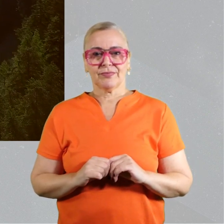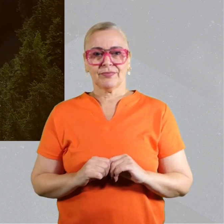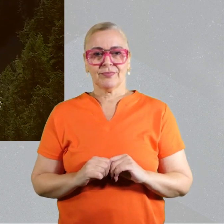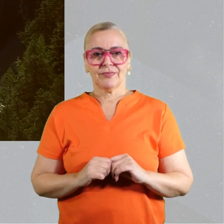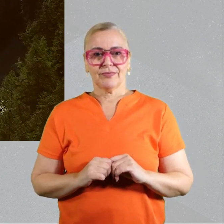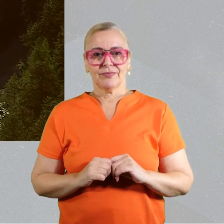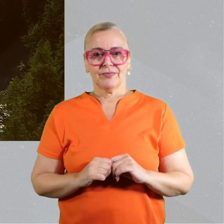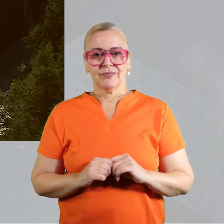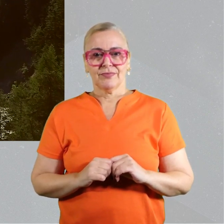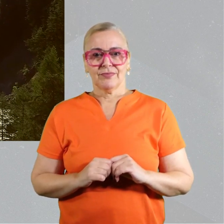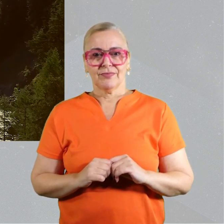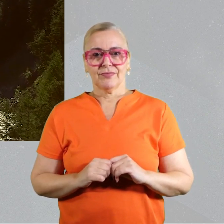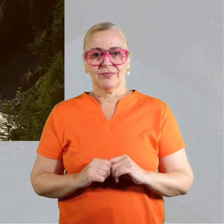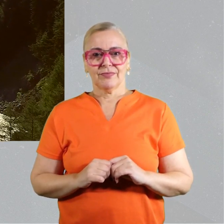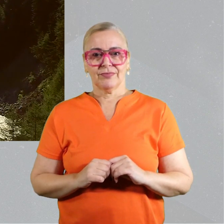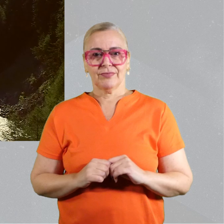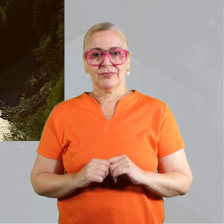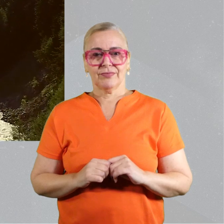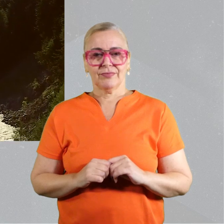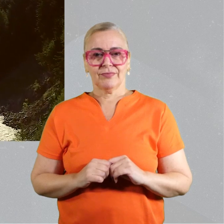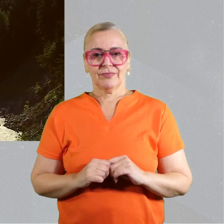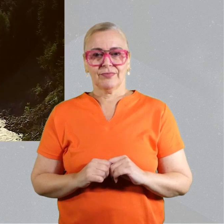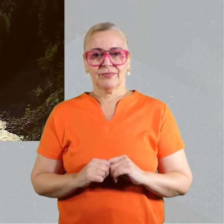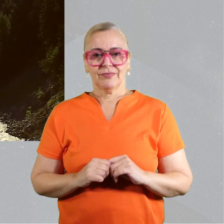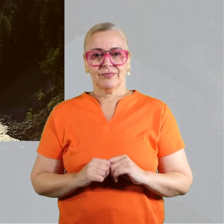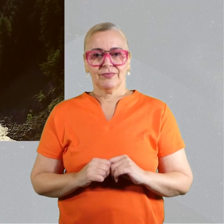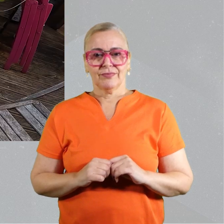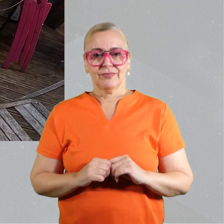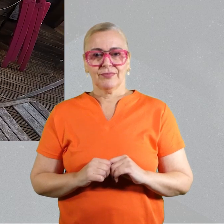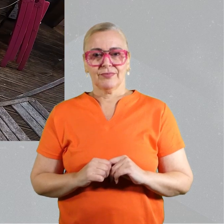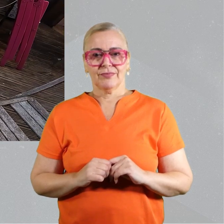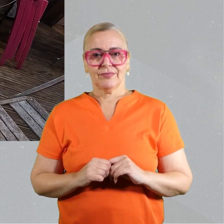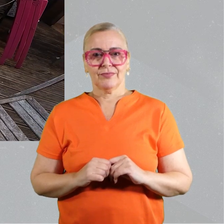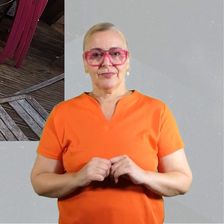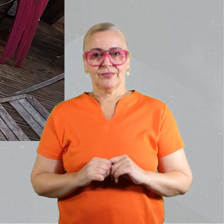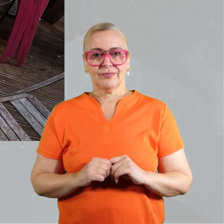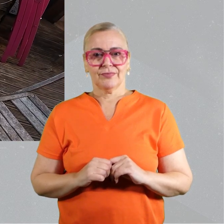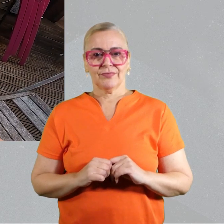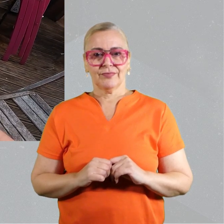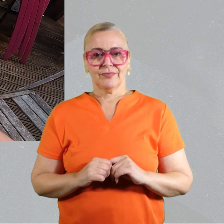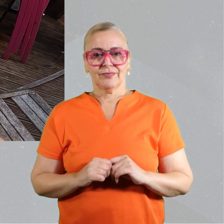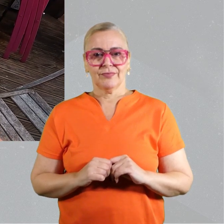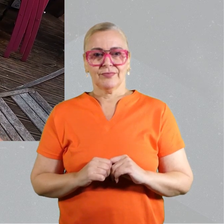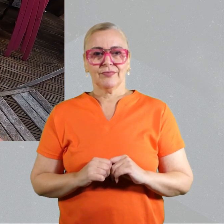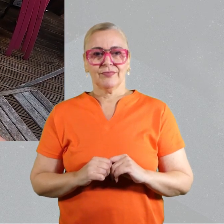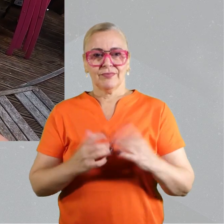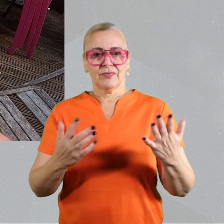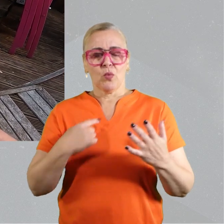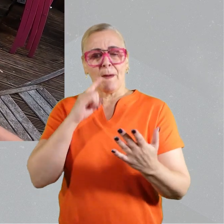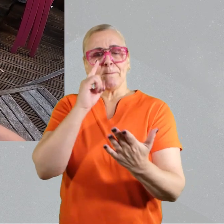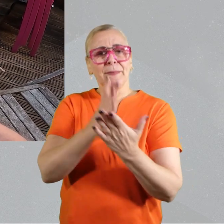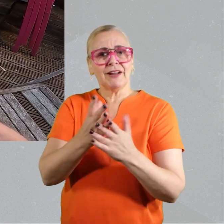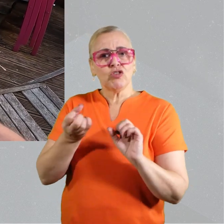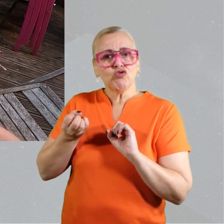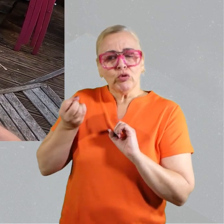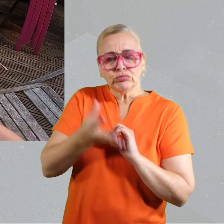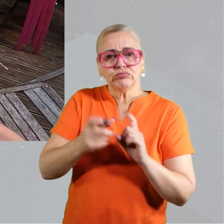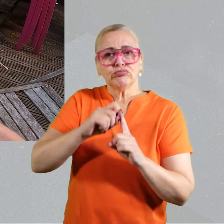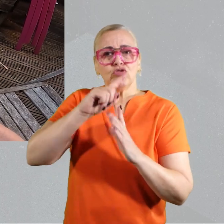So we wanted to make sure that the technology that was supposed to be used, could be easily used by